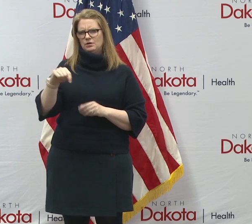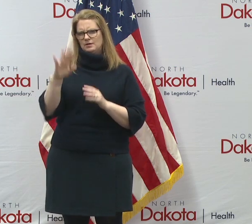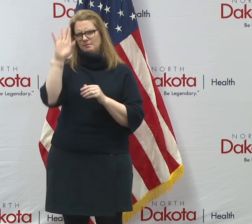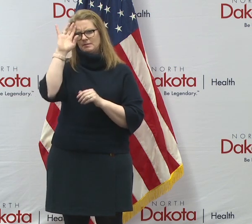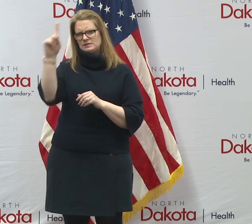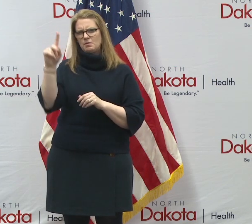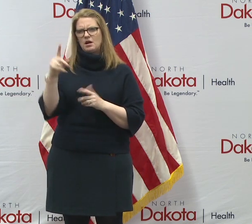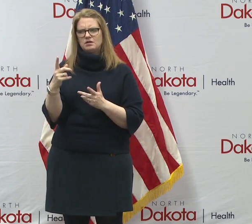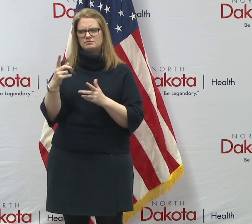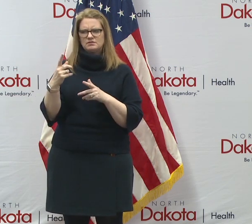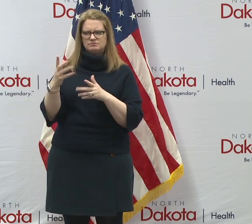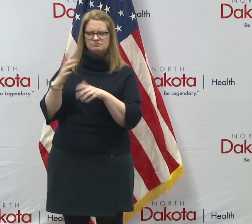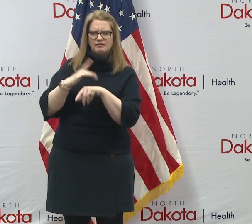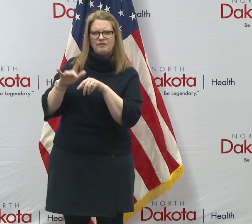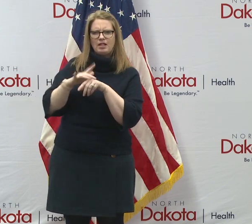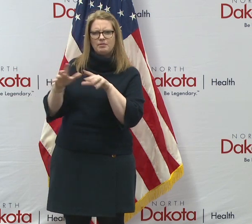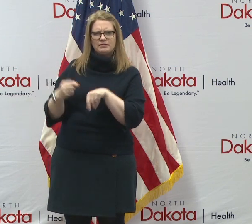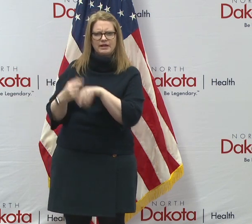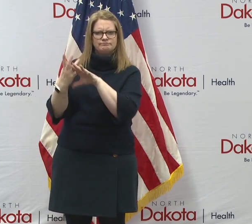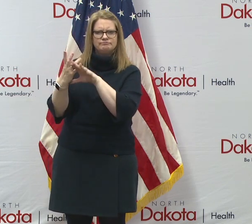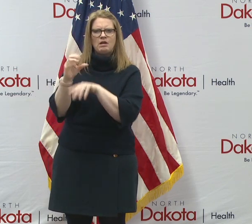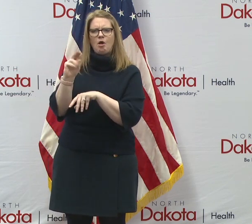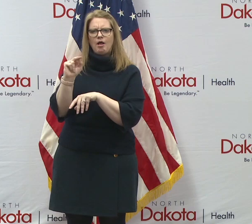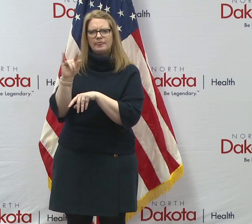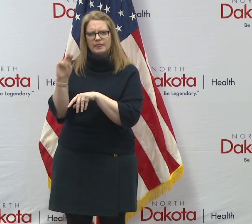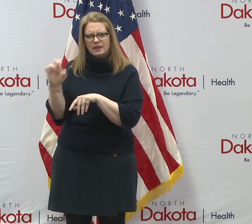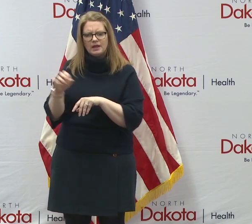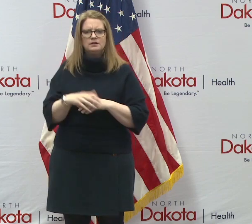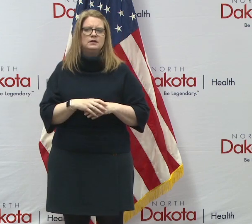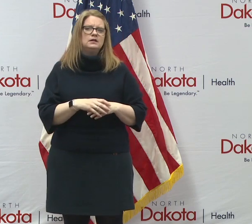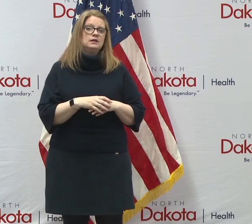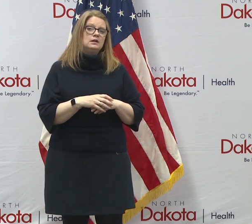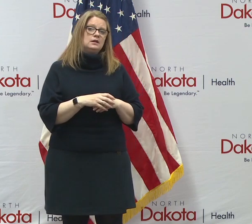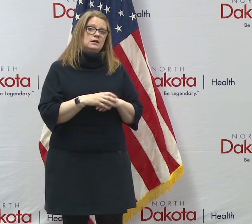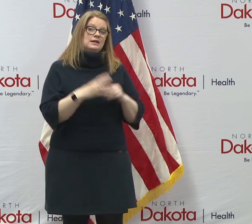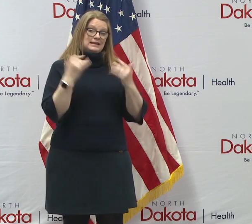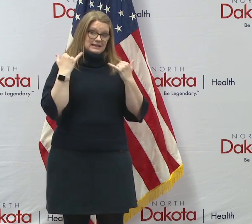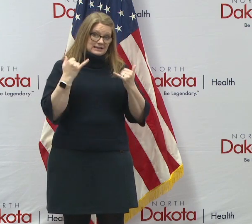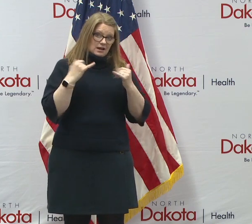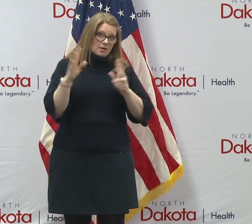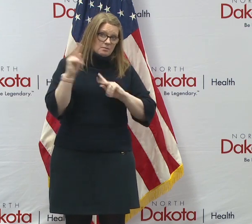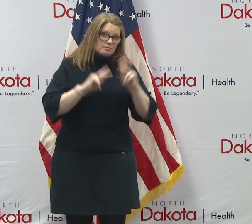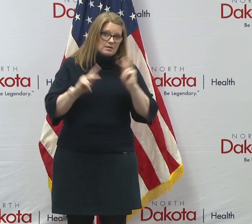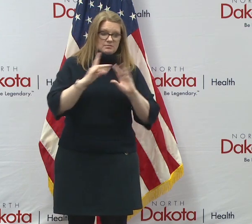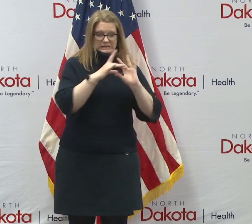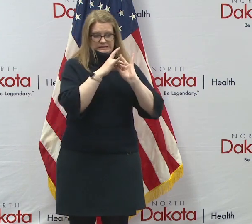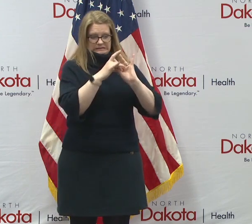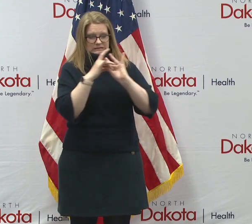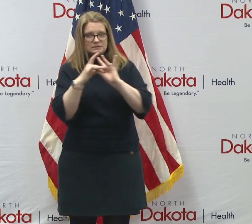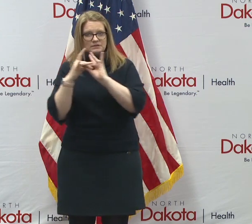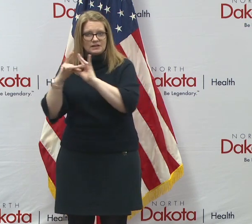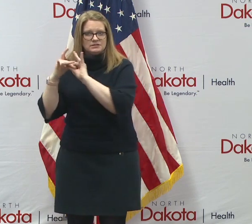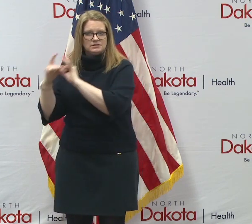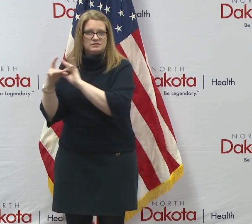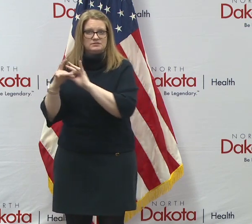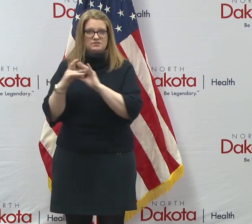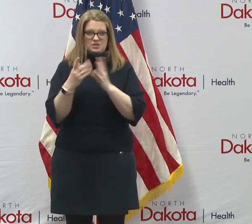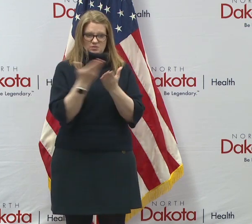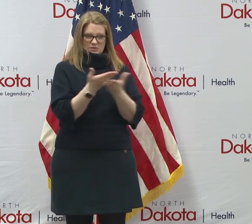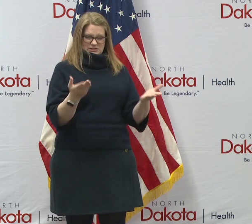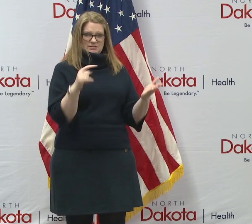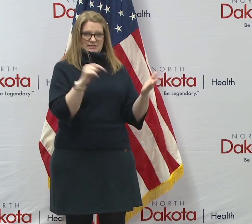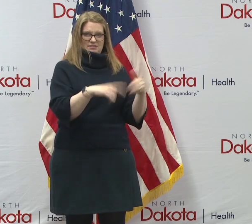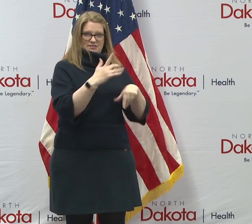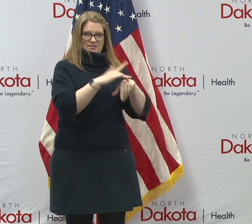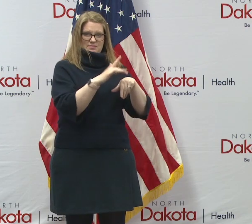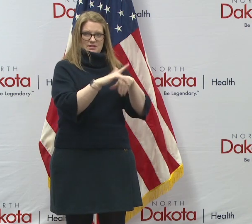but yeah, I, you know, I, I think the resource, the connections that people are making to resources we have at the state are,